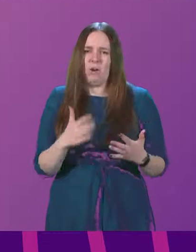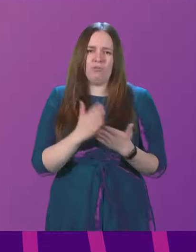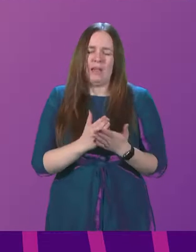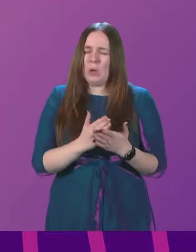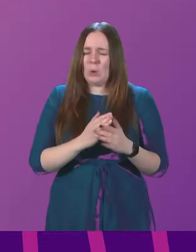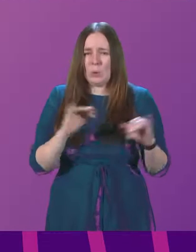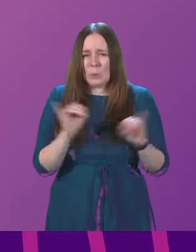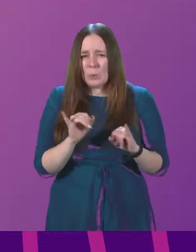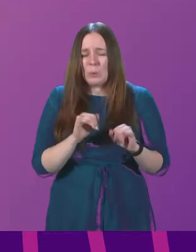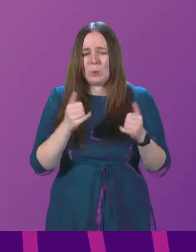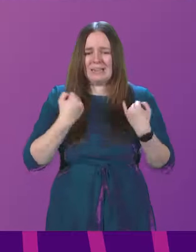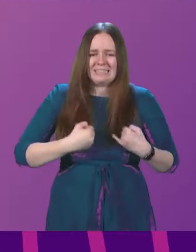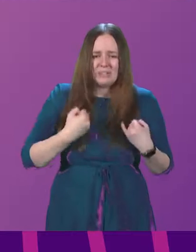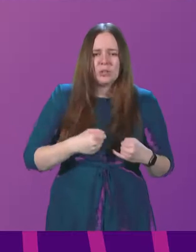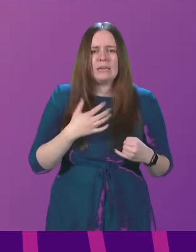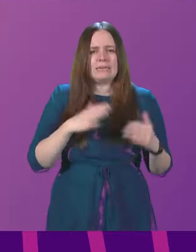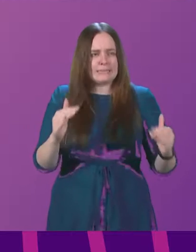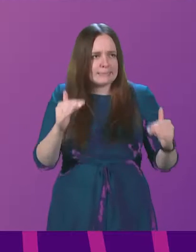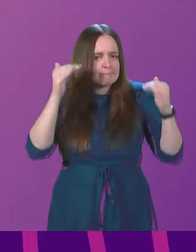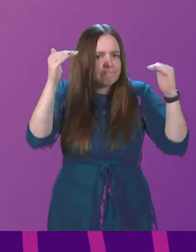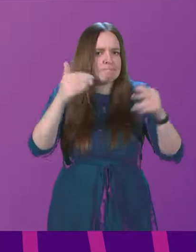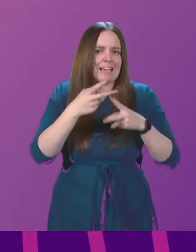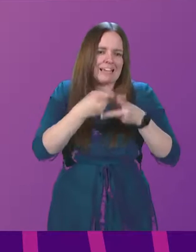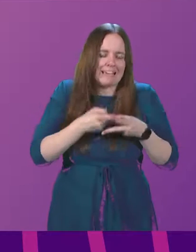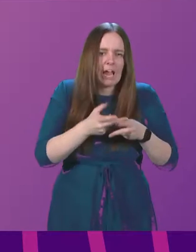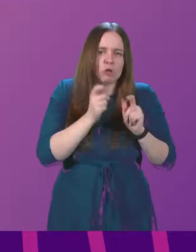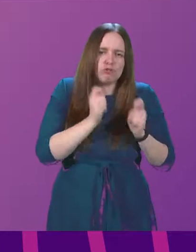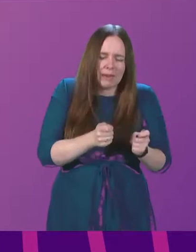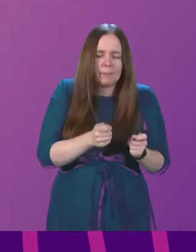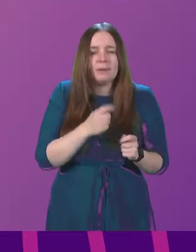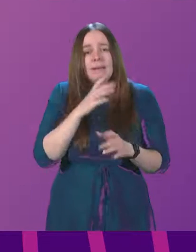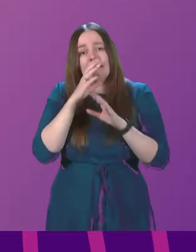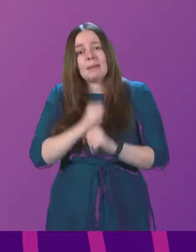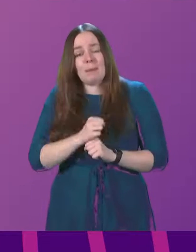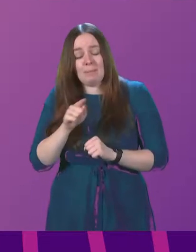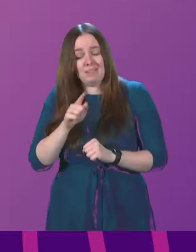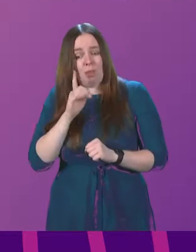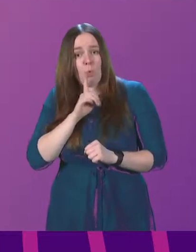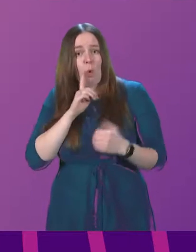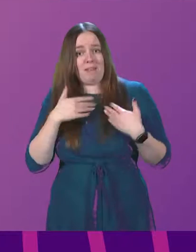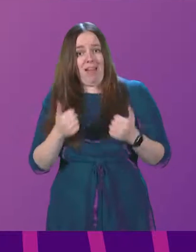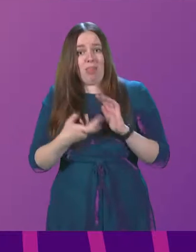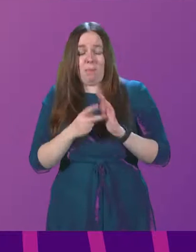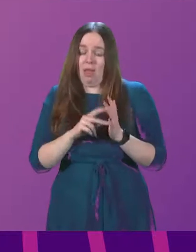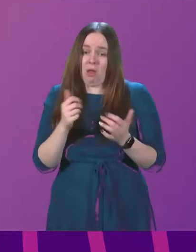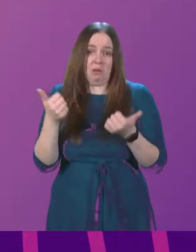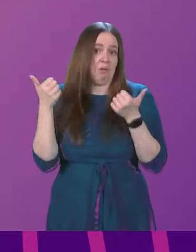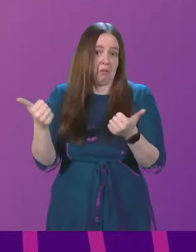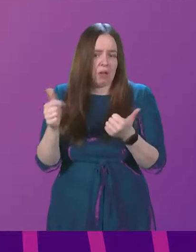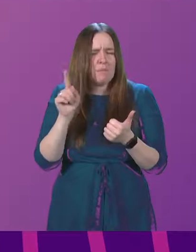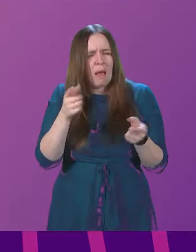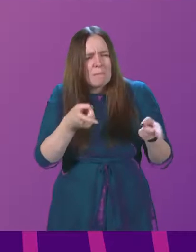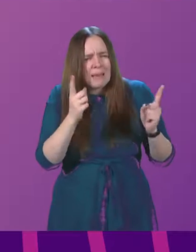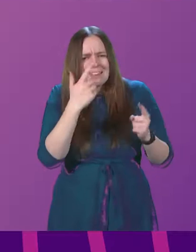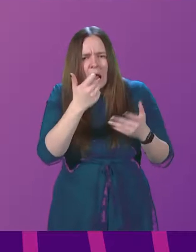condition that requires high standards of care and treatment. Commitments in the Women's Health Plan are, of course, very welcome. But can the Minister